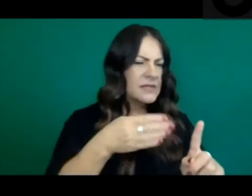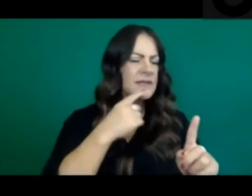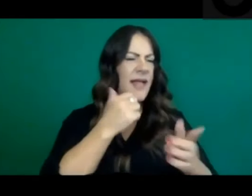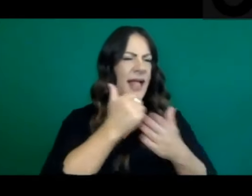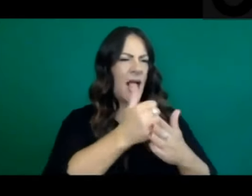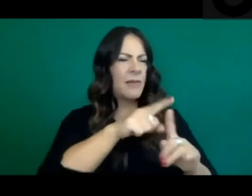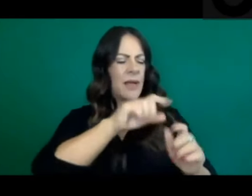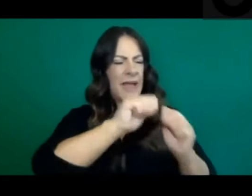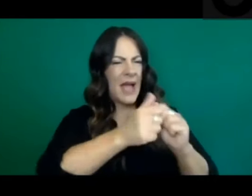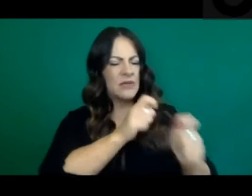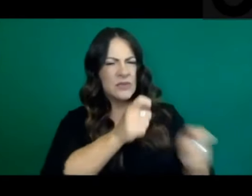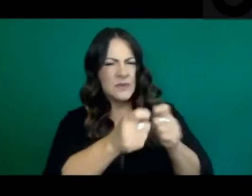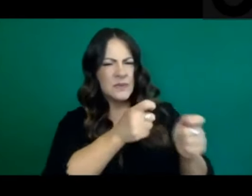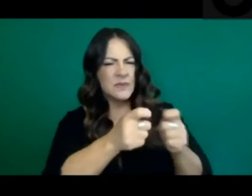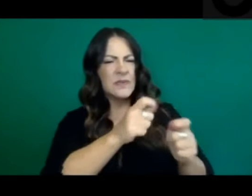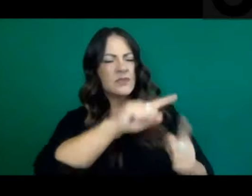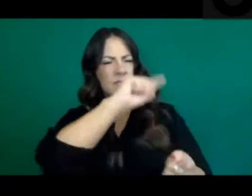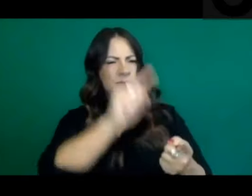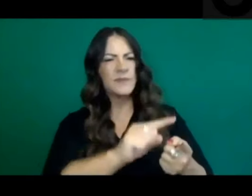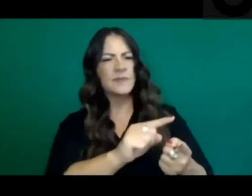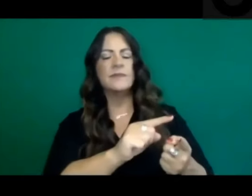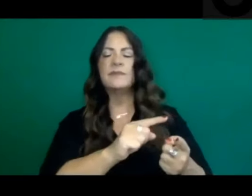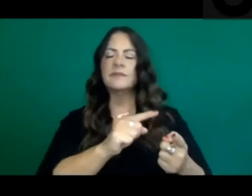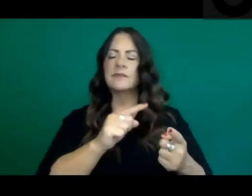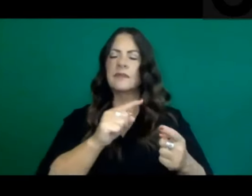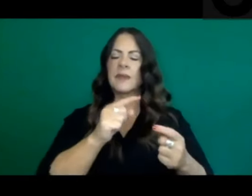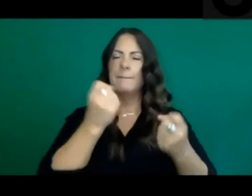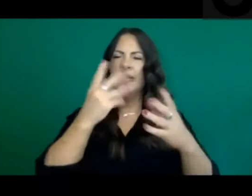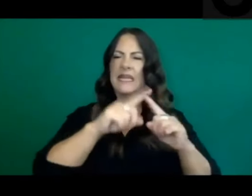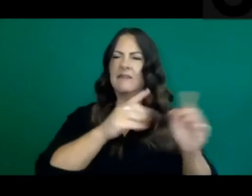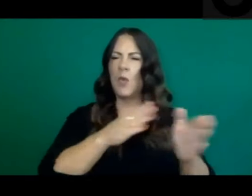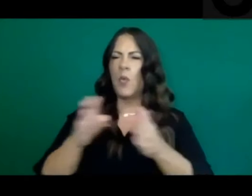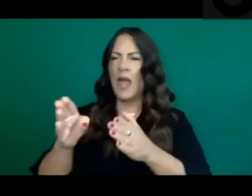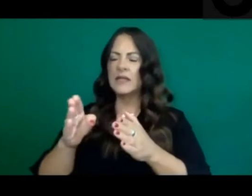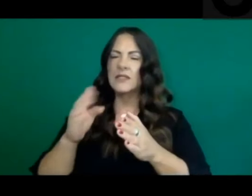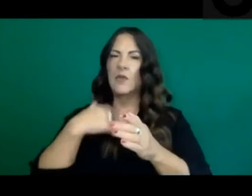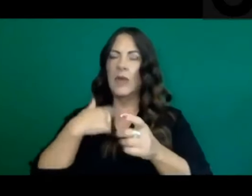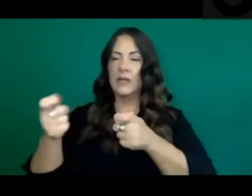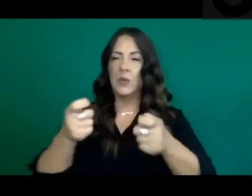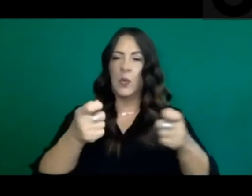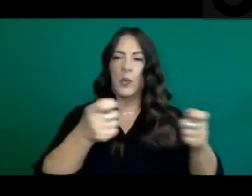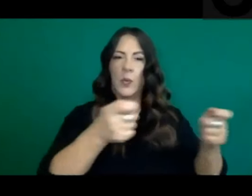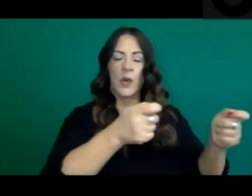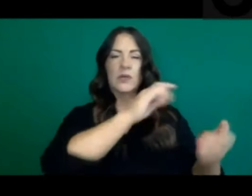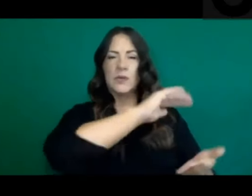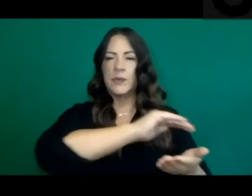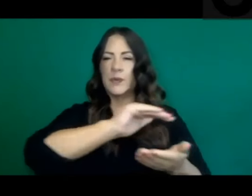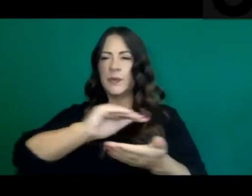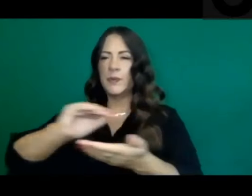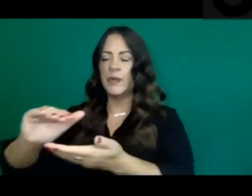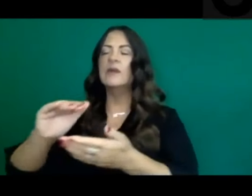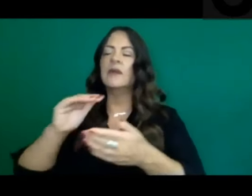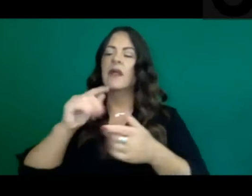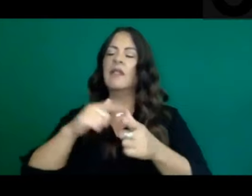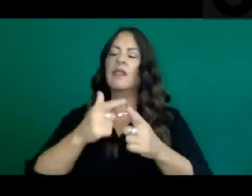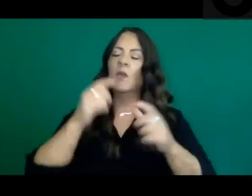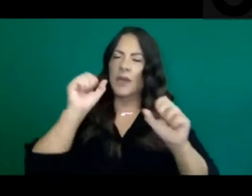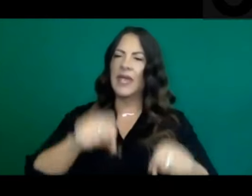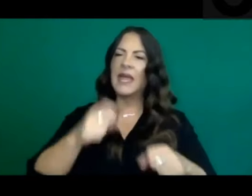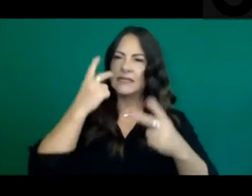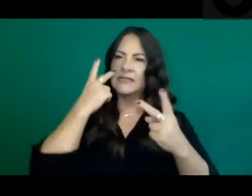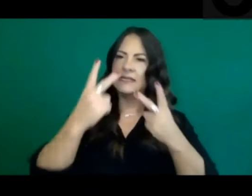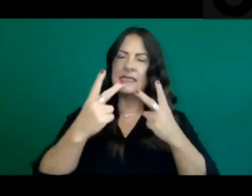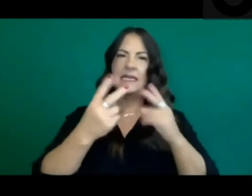in anticipating potential increases in transmission and intervene to ensure that those